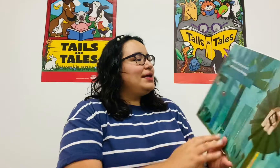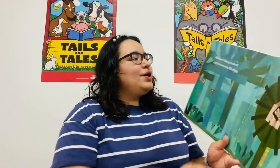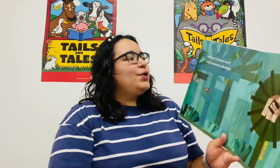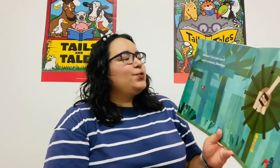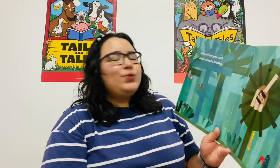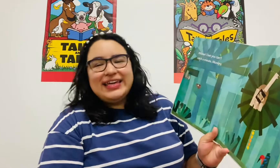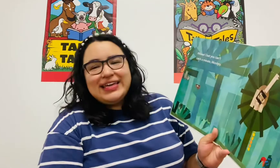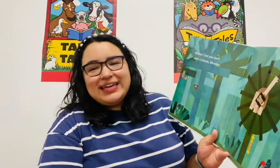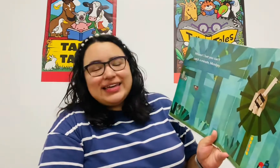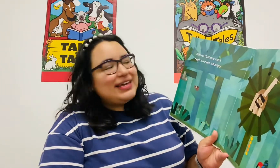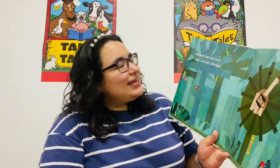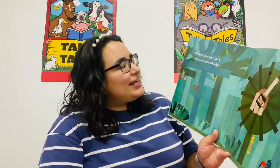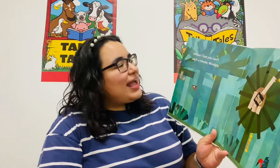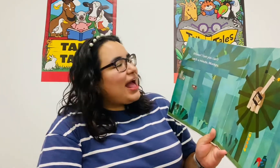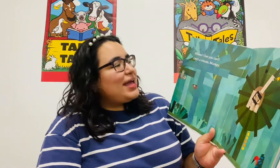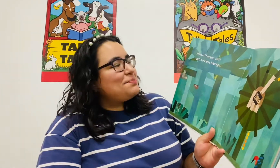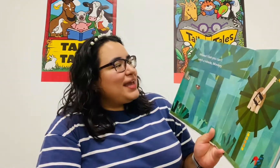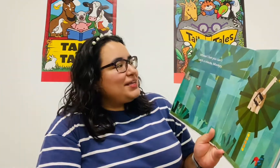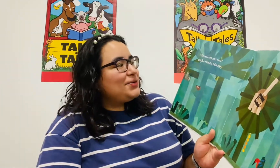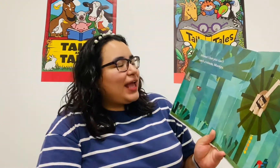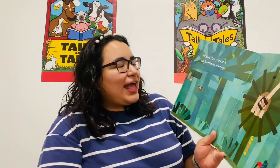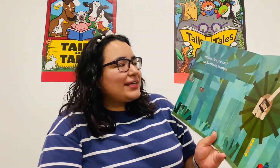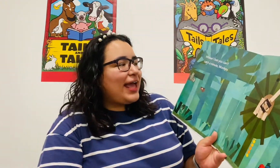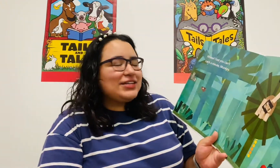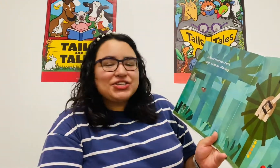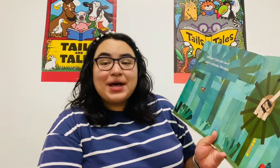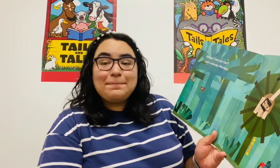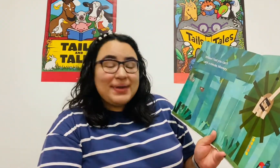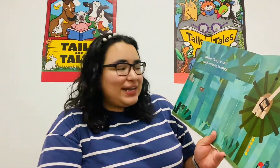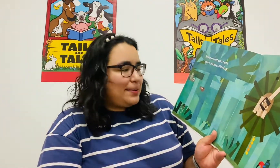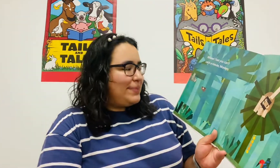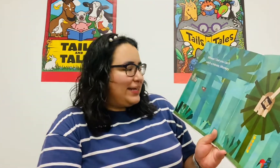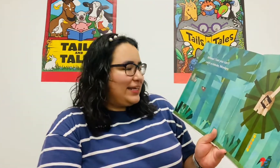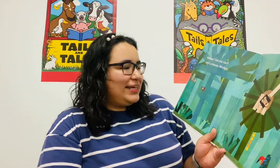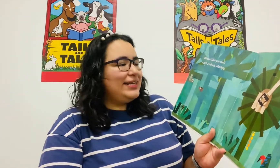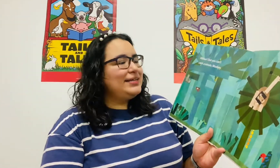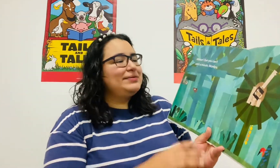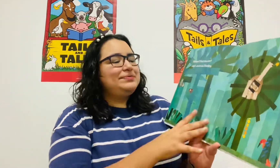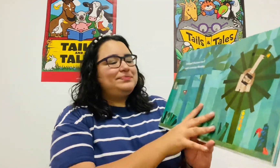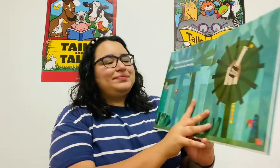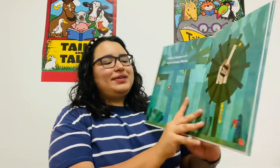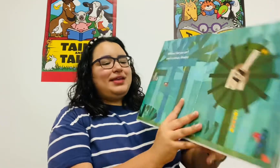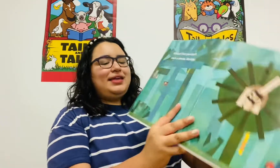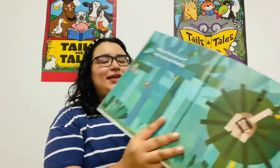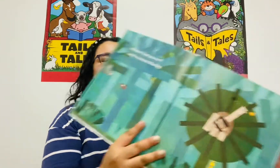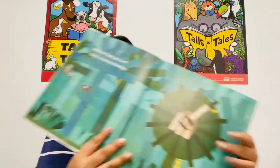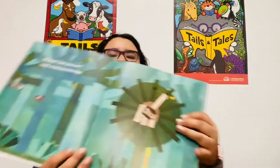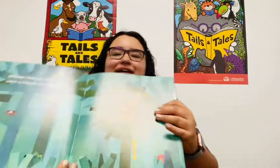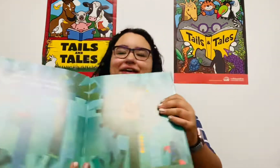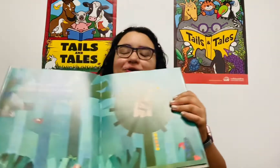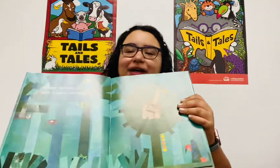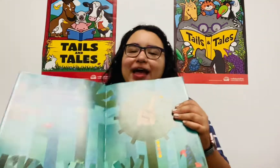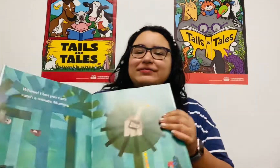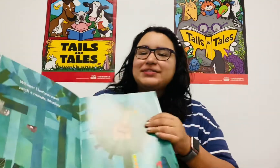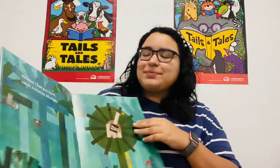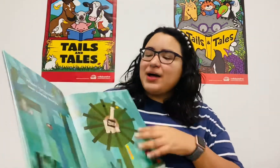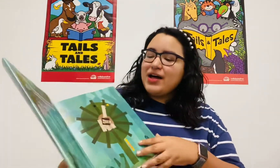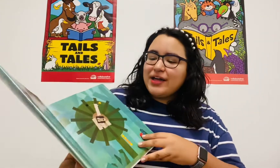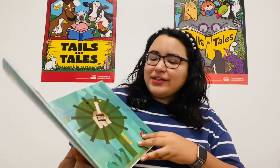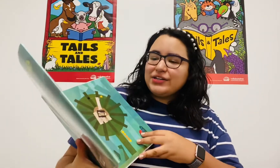Whee! I bet you can't catch a minute monkey. And right here we have some other